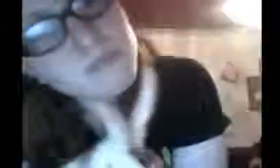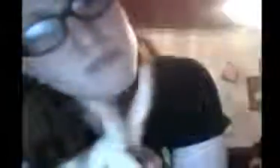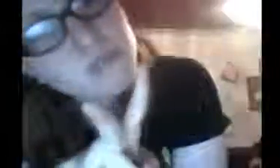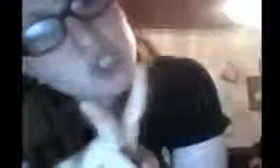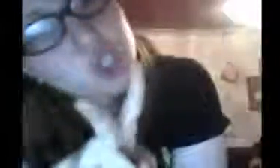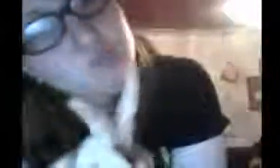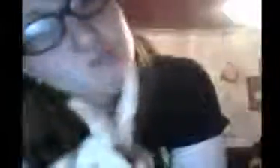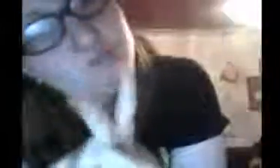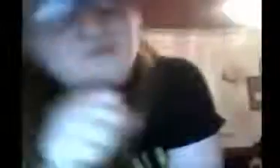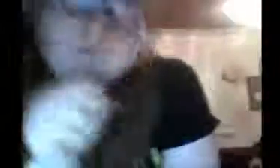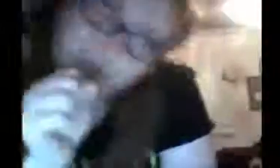Two!